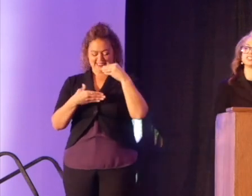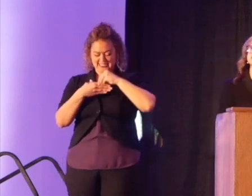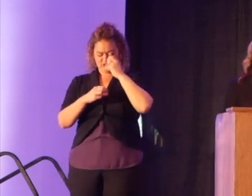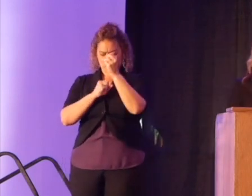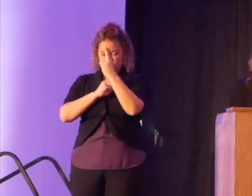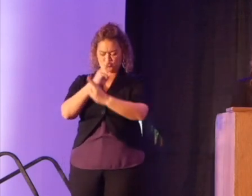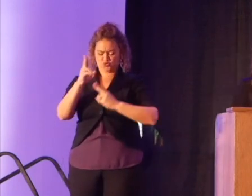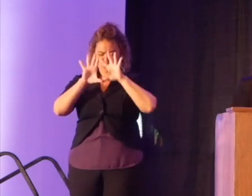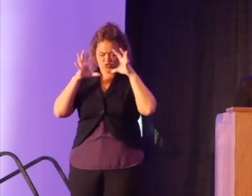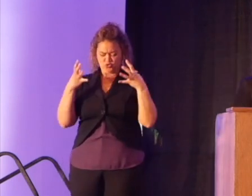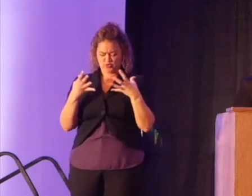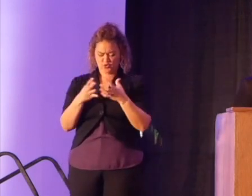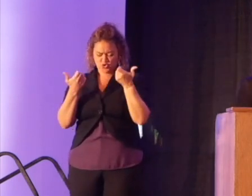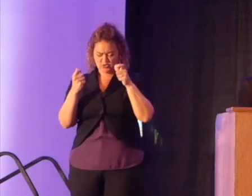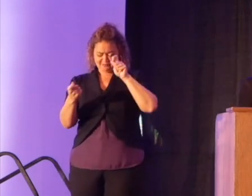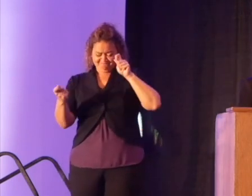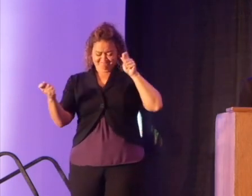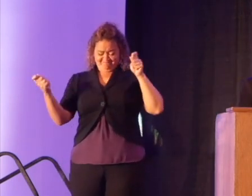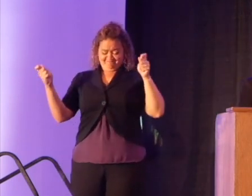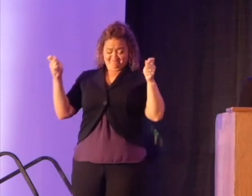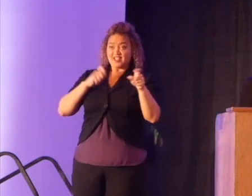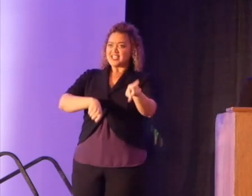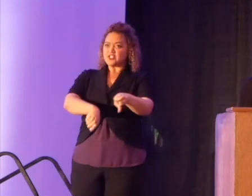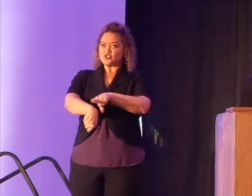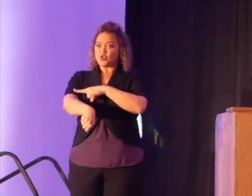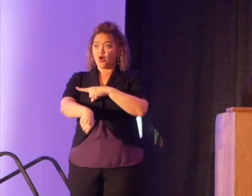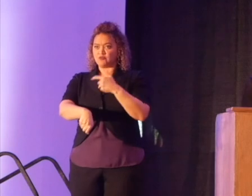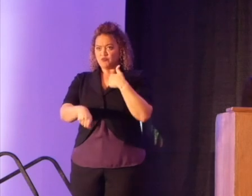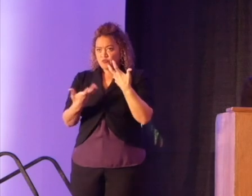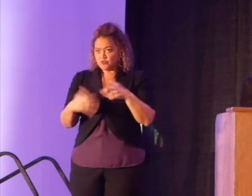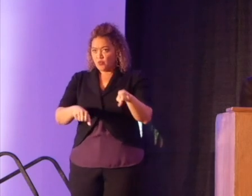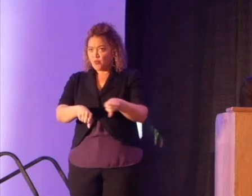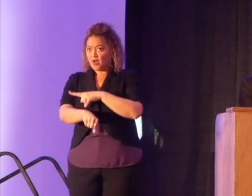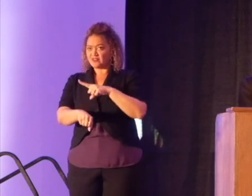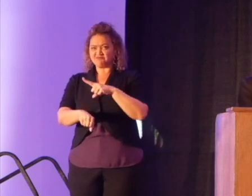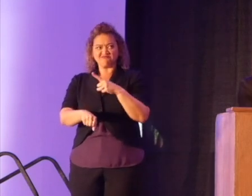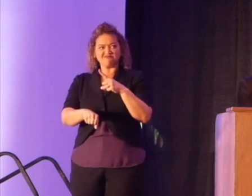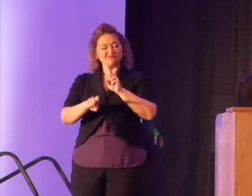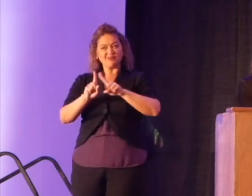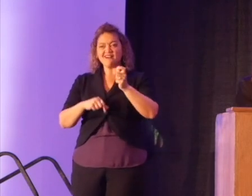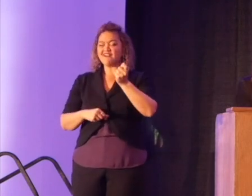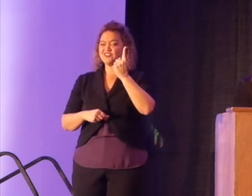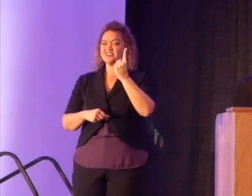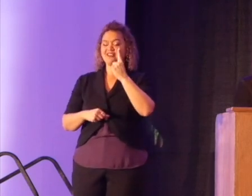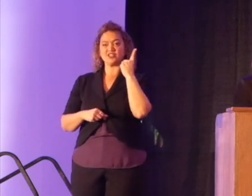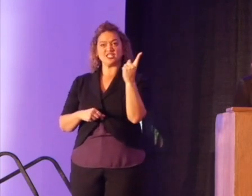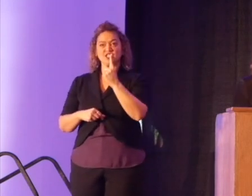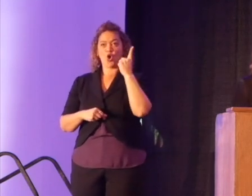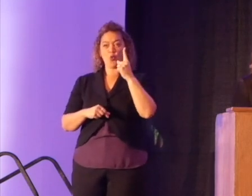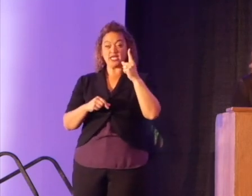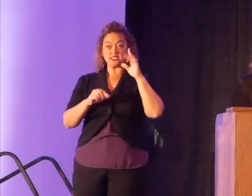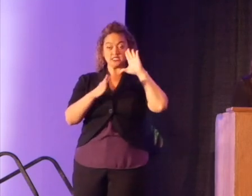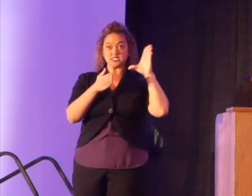universe is long, longer than many of us would like in our earlier years, but it always bends towards